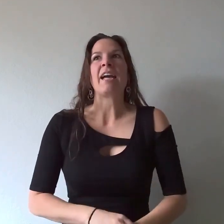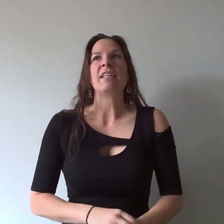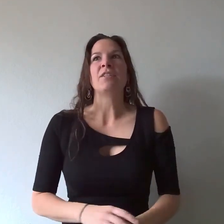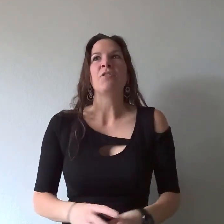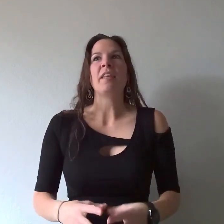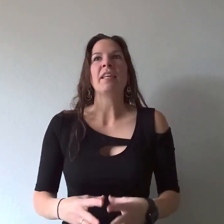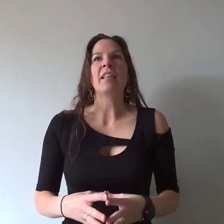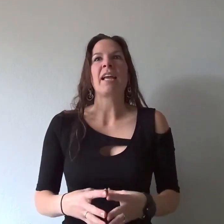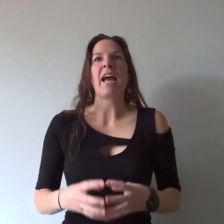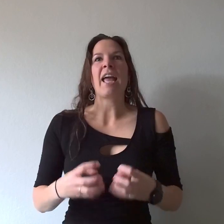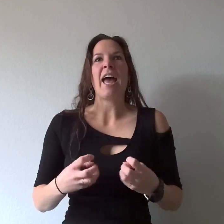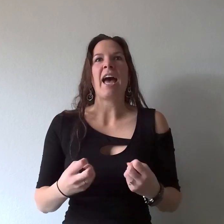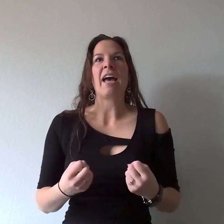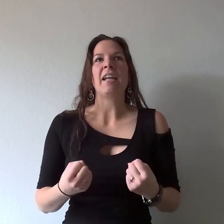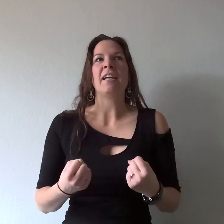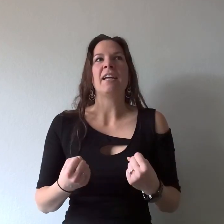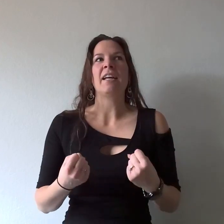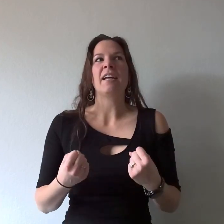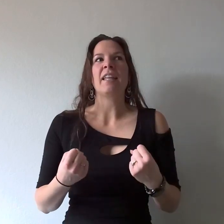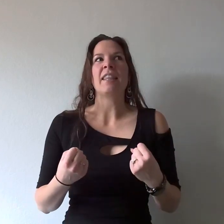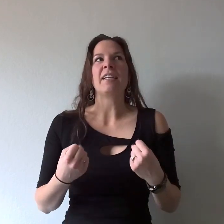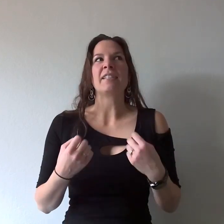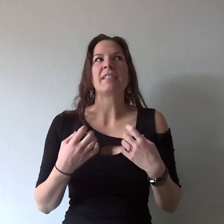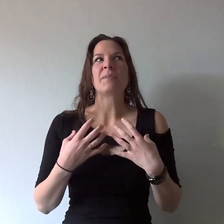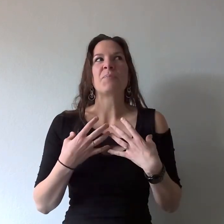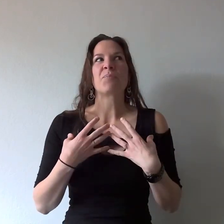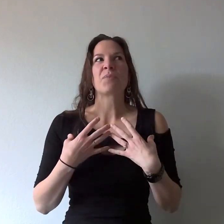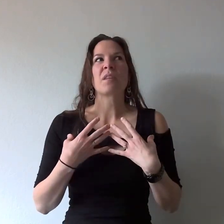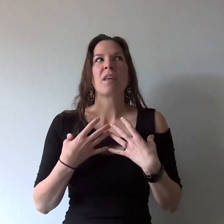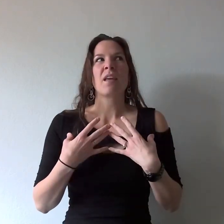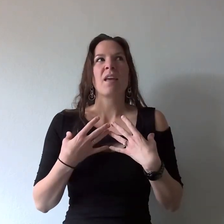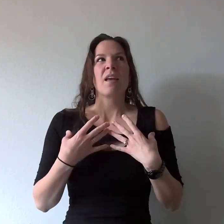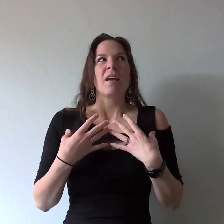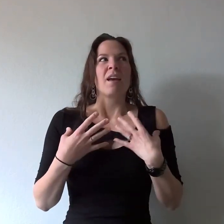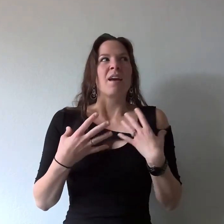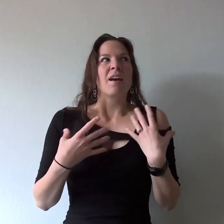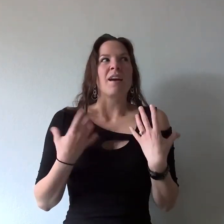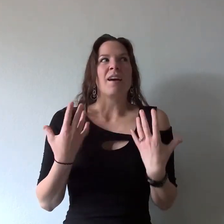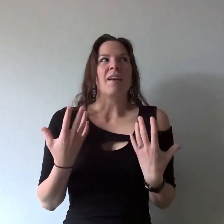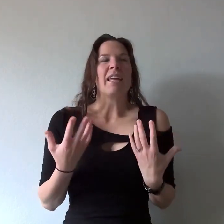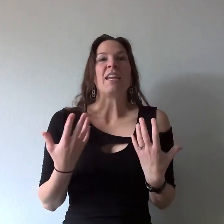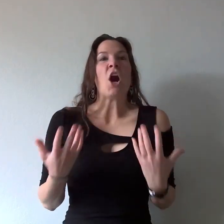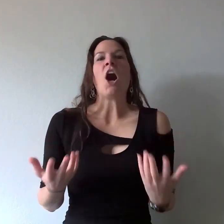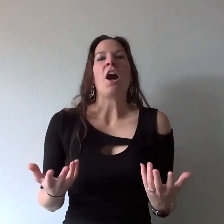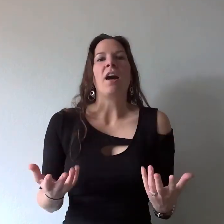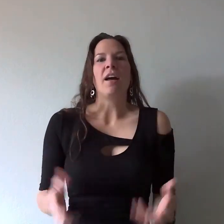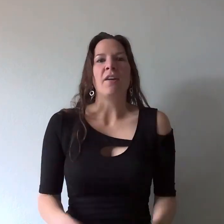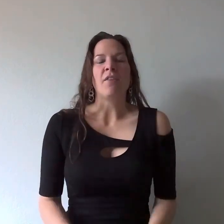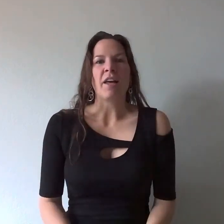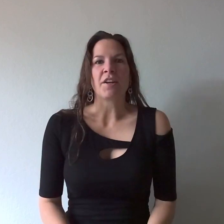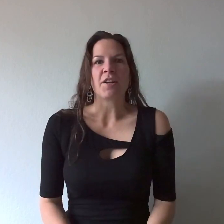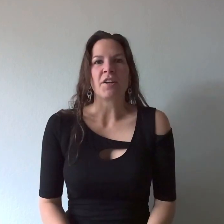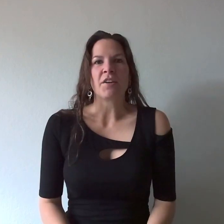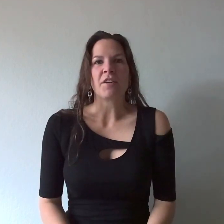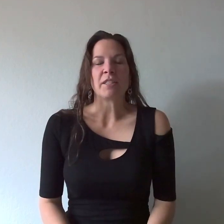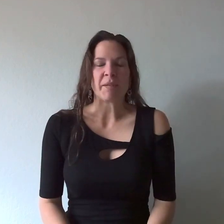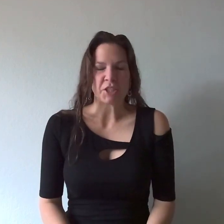feeling like I had this in awe of other especially